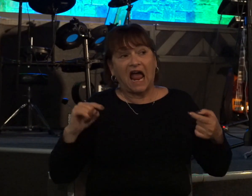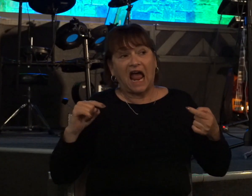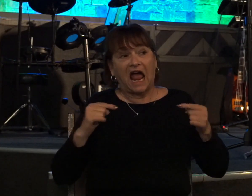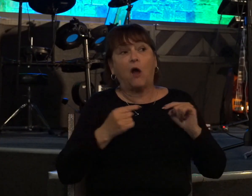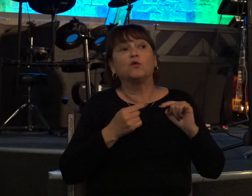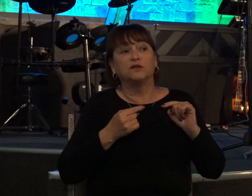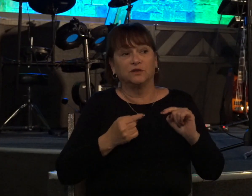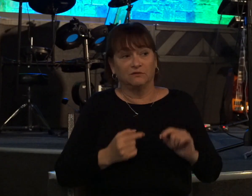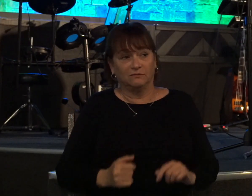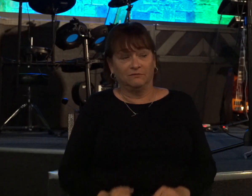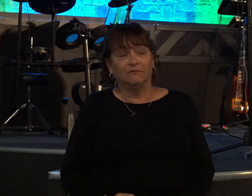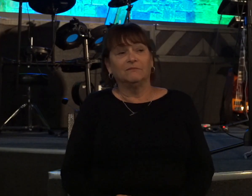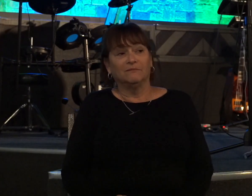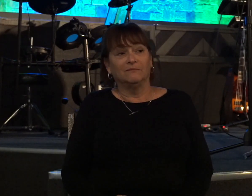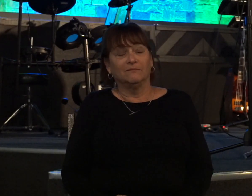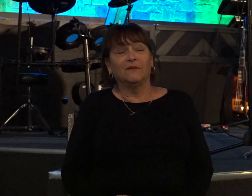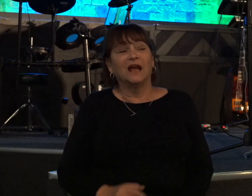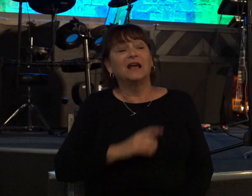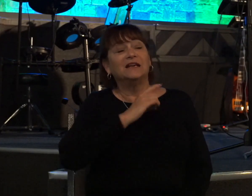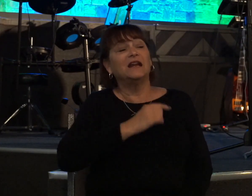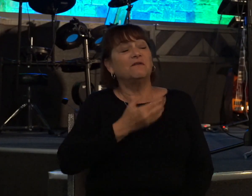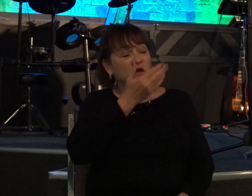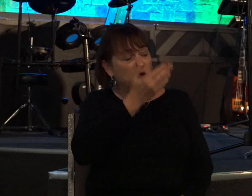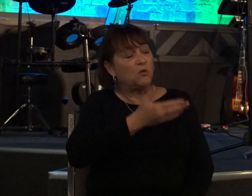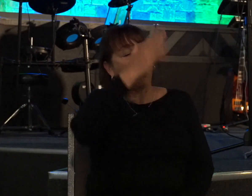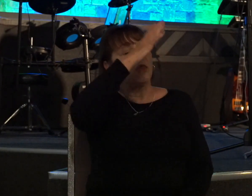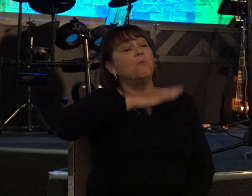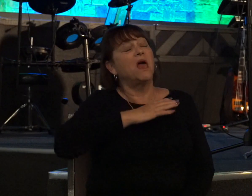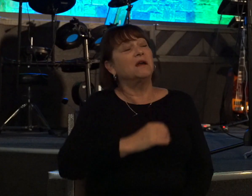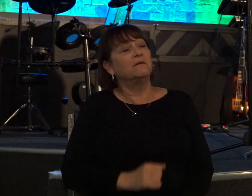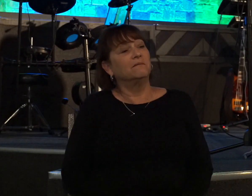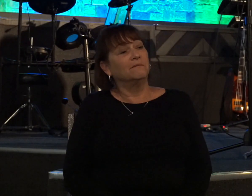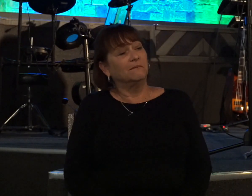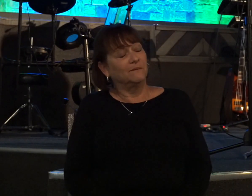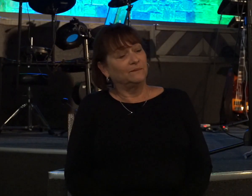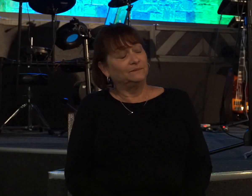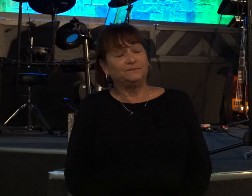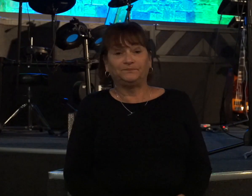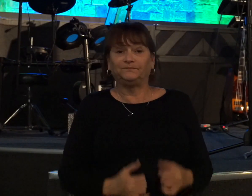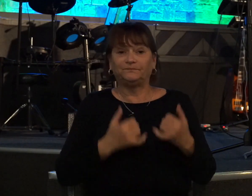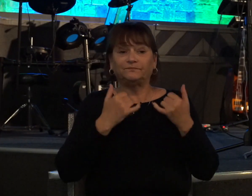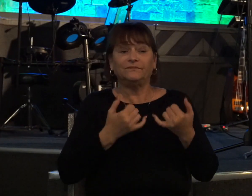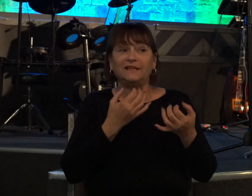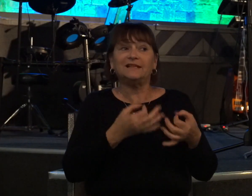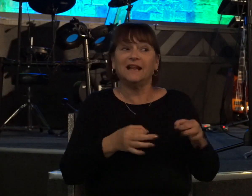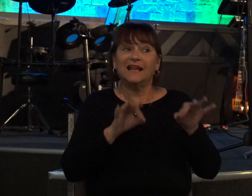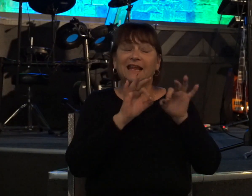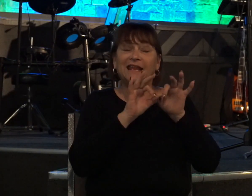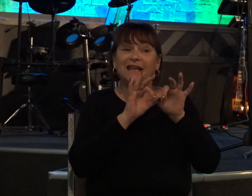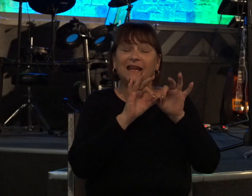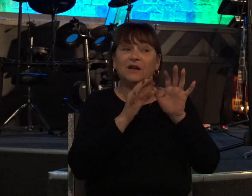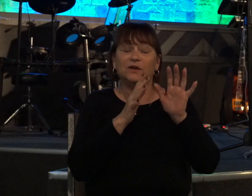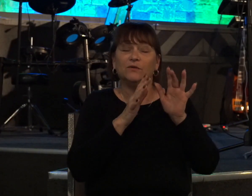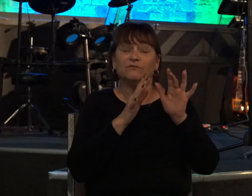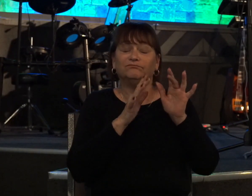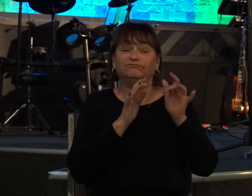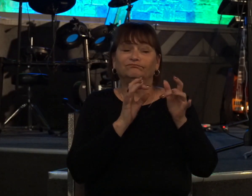ouch david you are the man this is the key to unlocking the parable